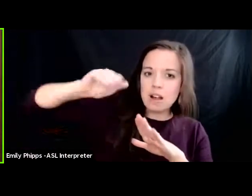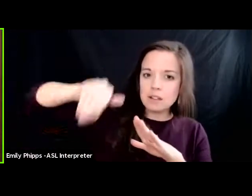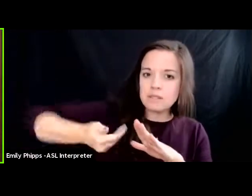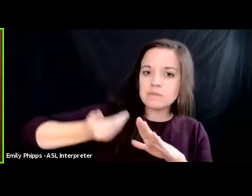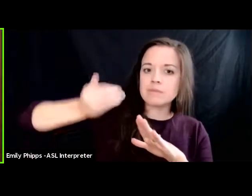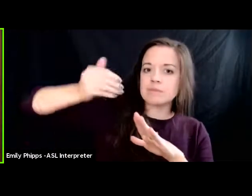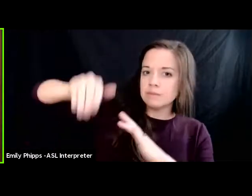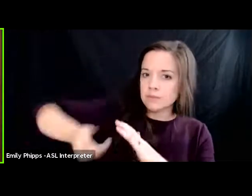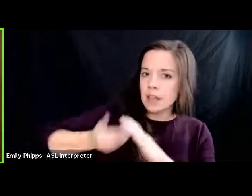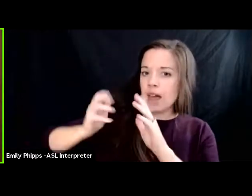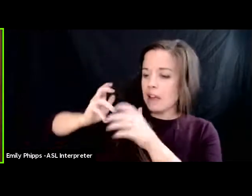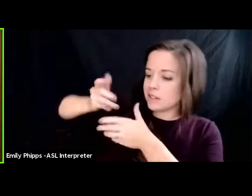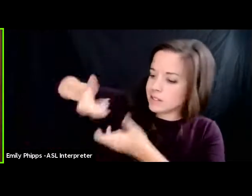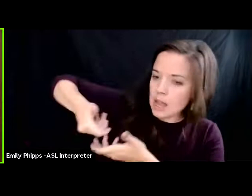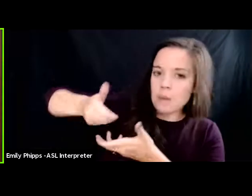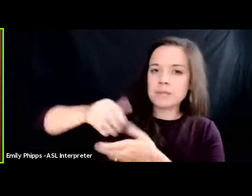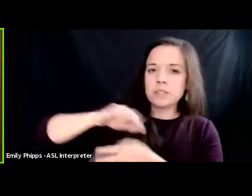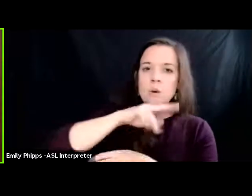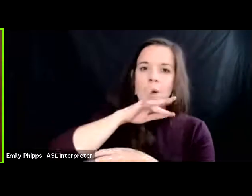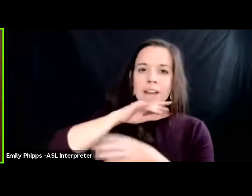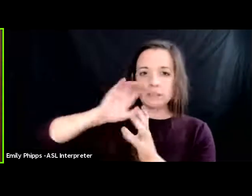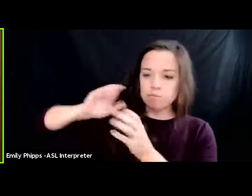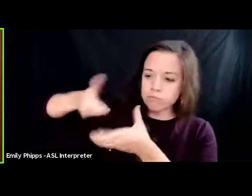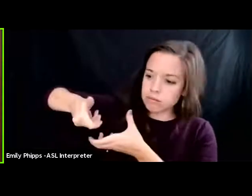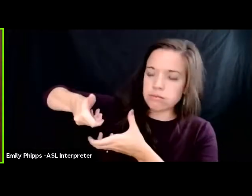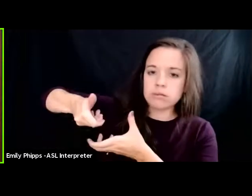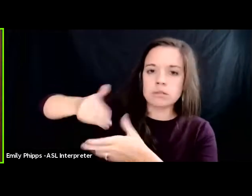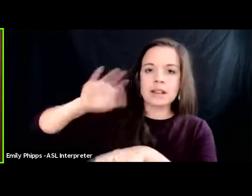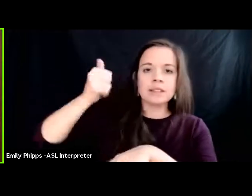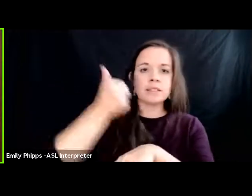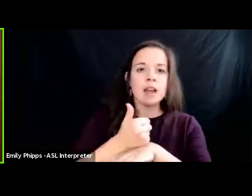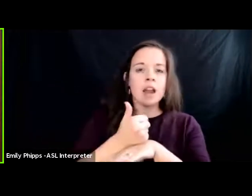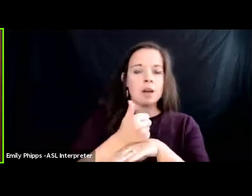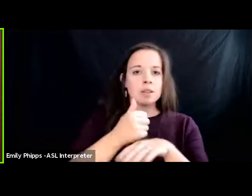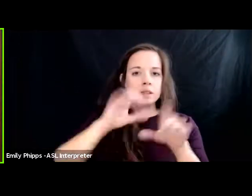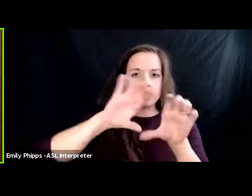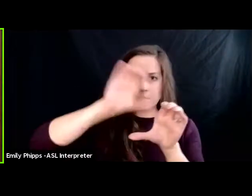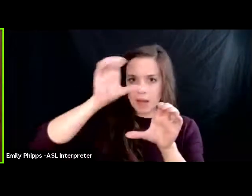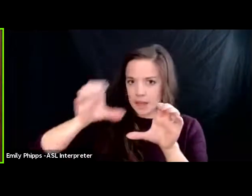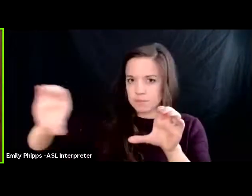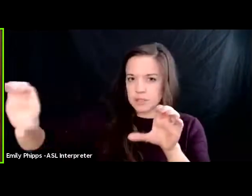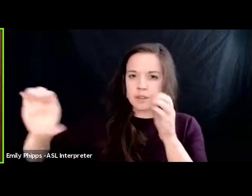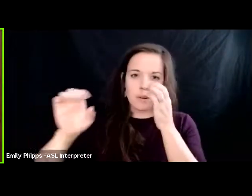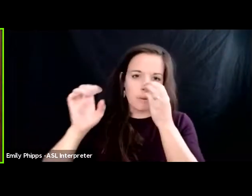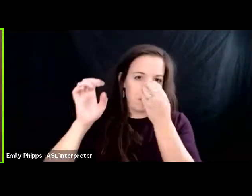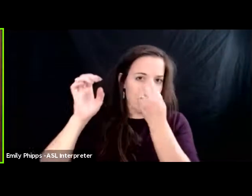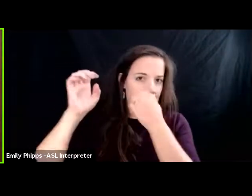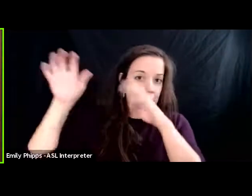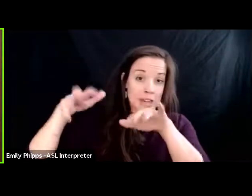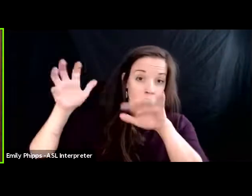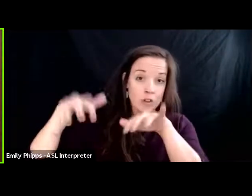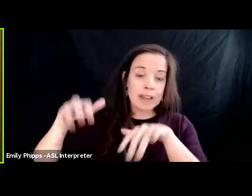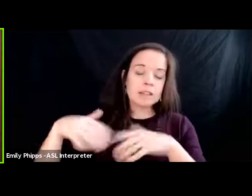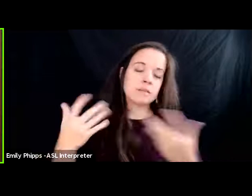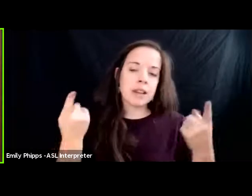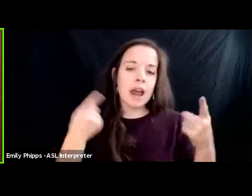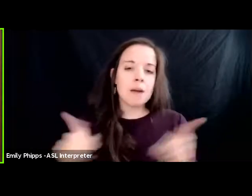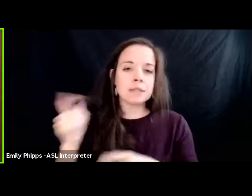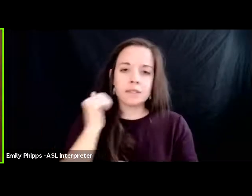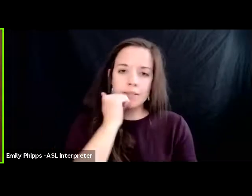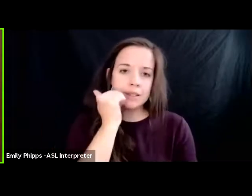the waste there set up a system of gooseneck pipes so that when it rained which it does of course daily in the amazon